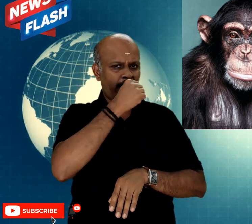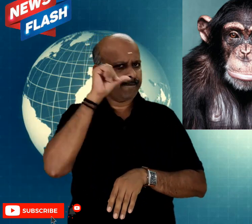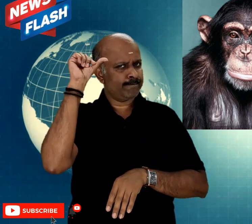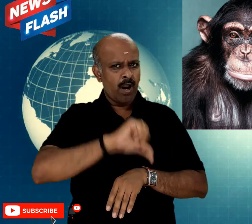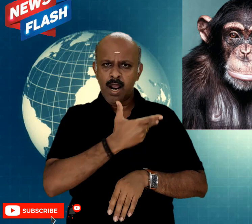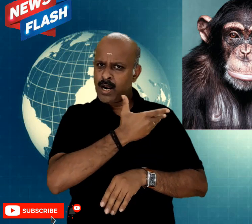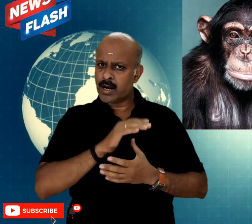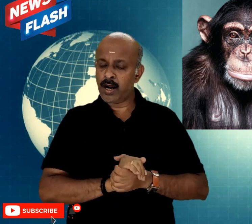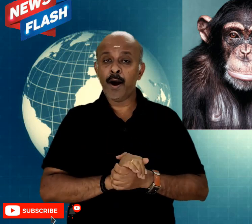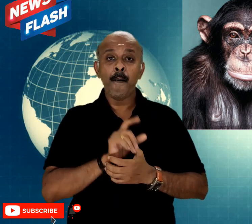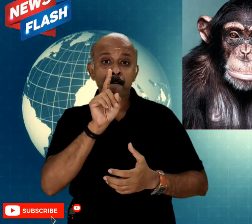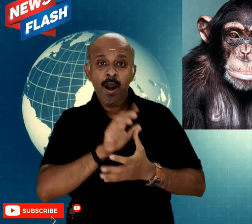not infect people.